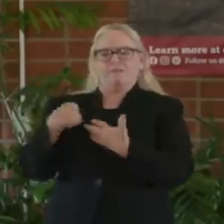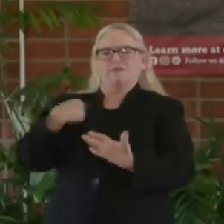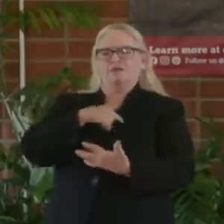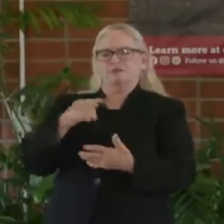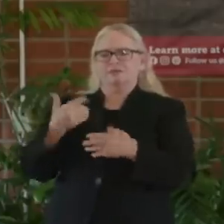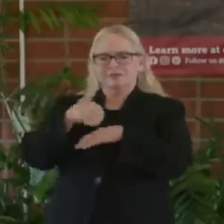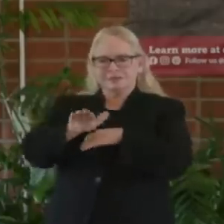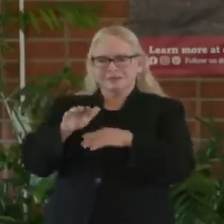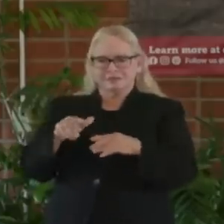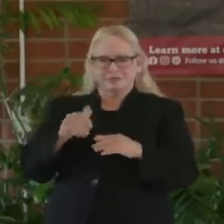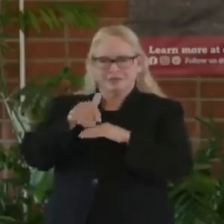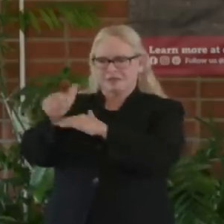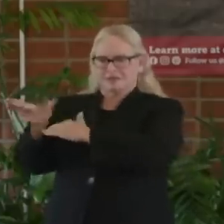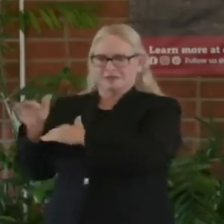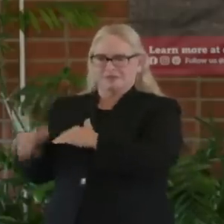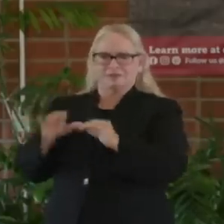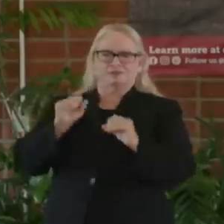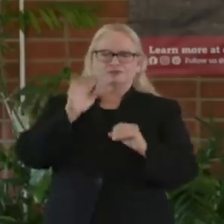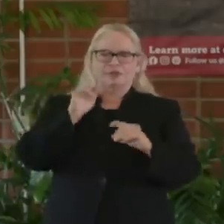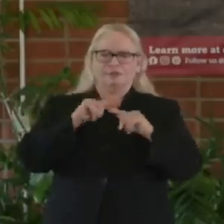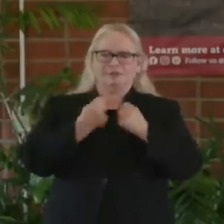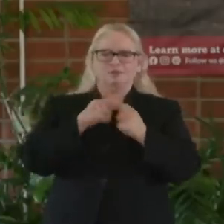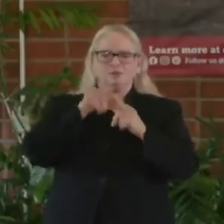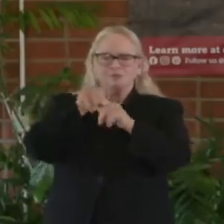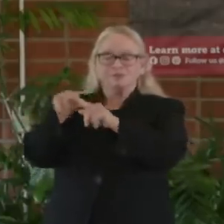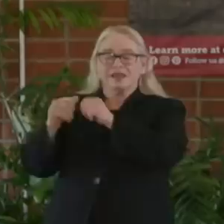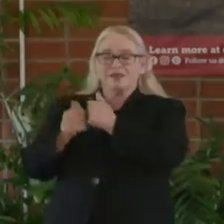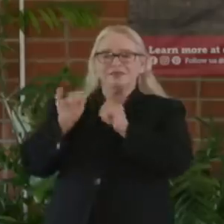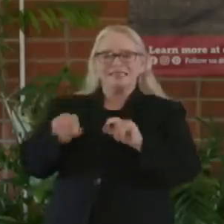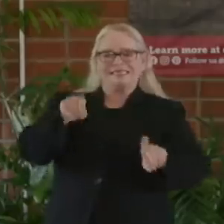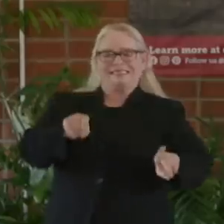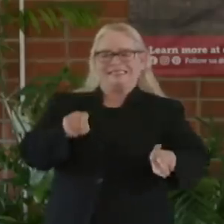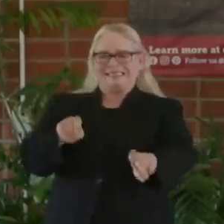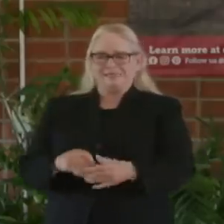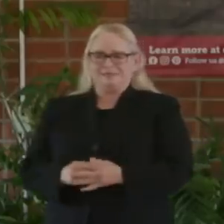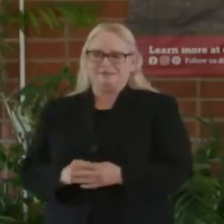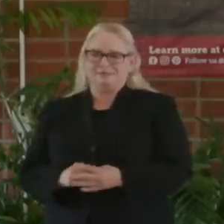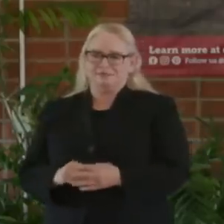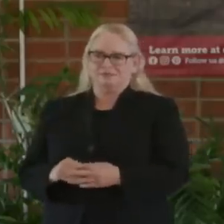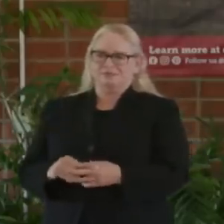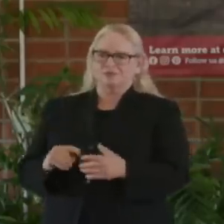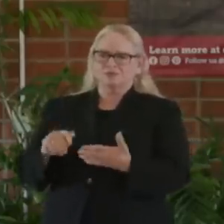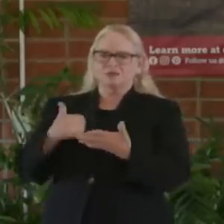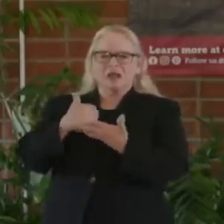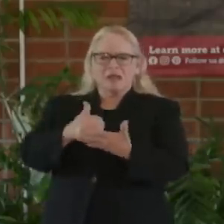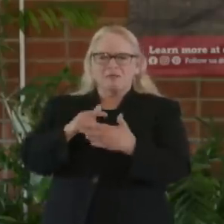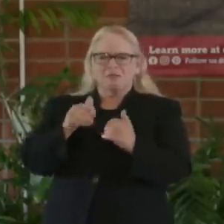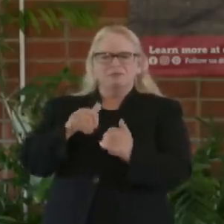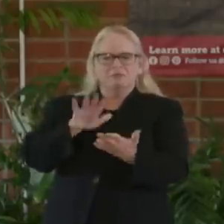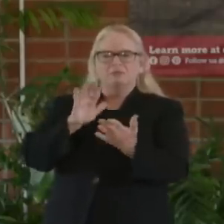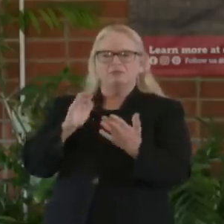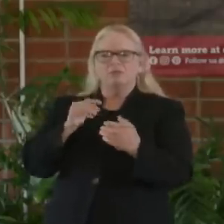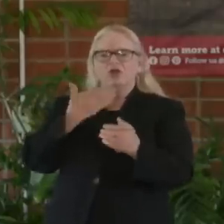our efforts to truly unify our engagement, truly unify our approach and framework to